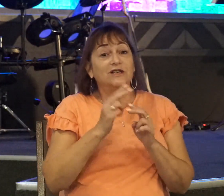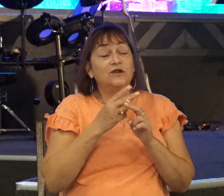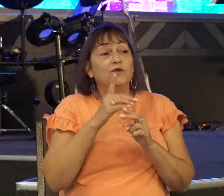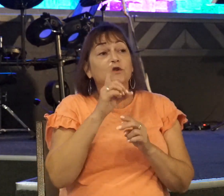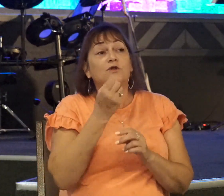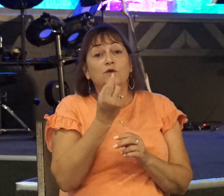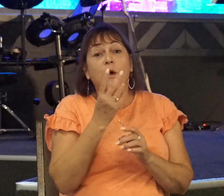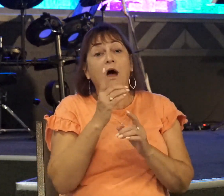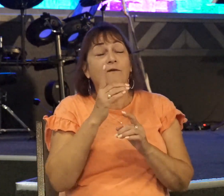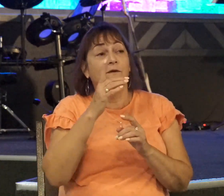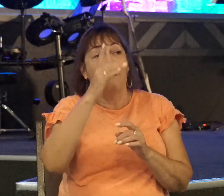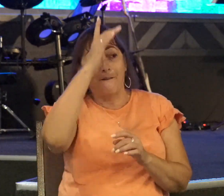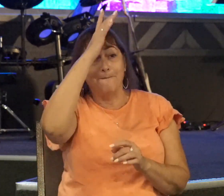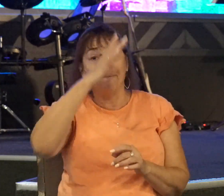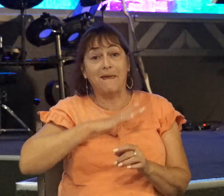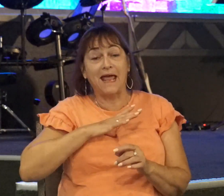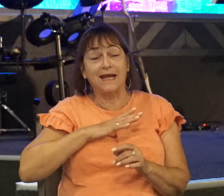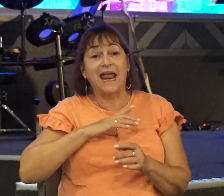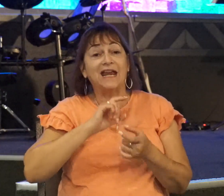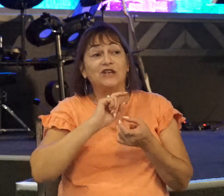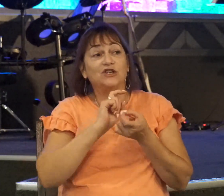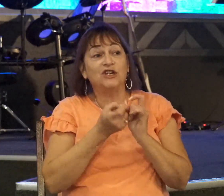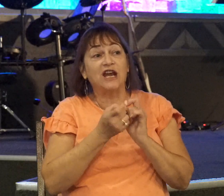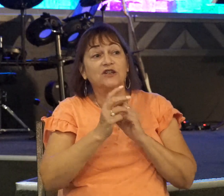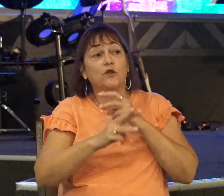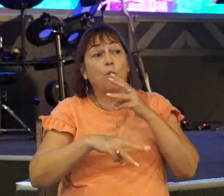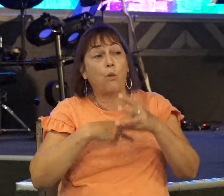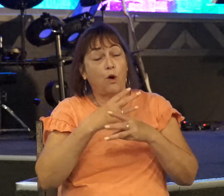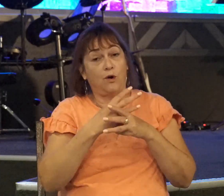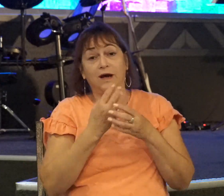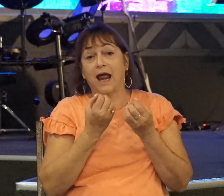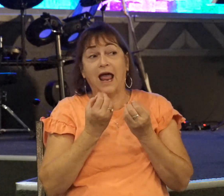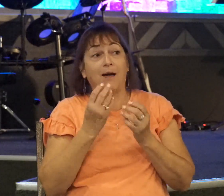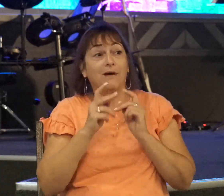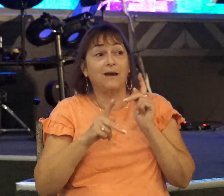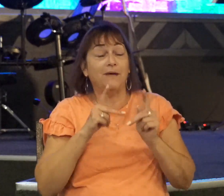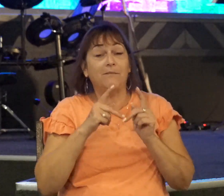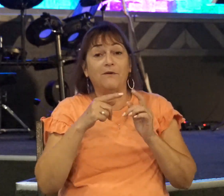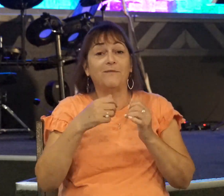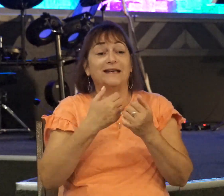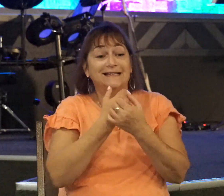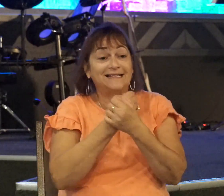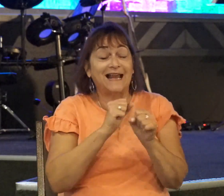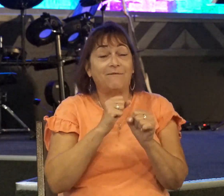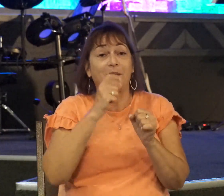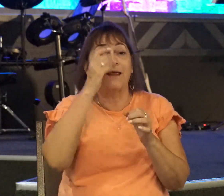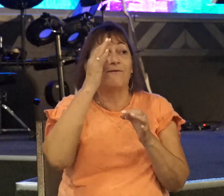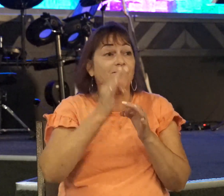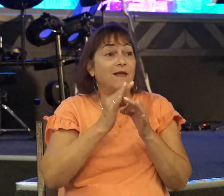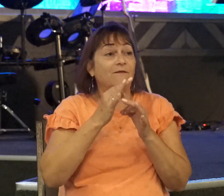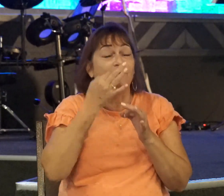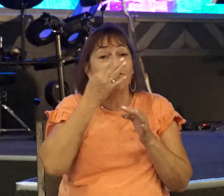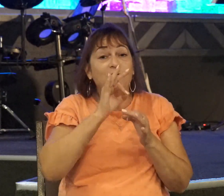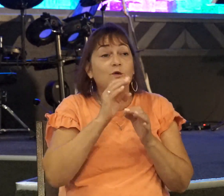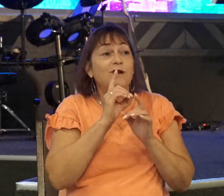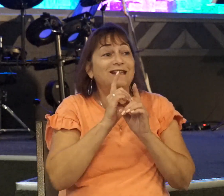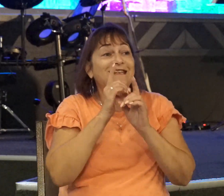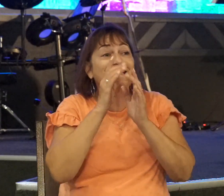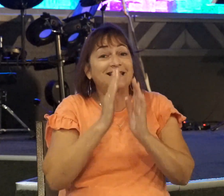Turned the world upside down. How many people have been saved by just the faithful few disciples sharing the gospel throughout